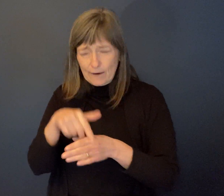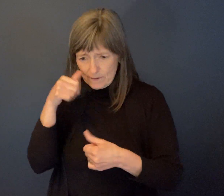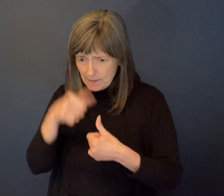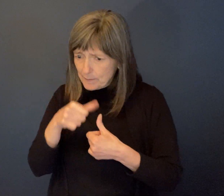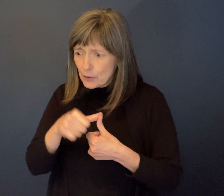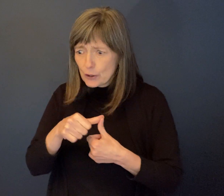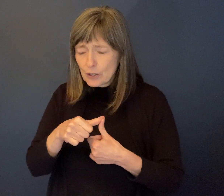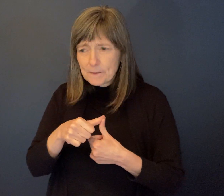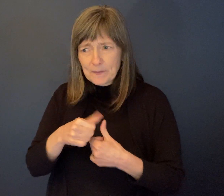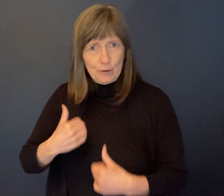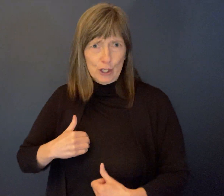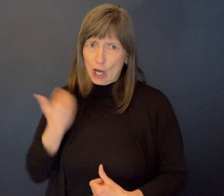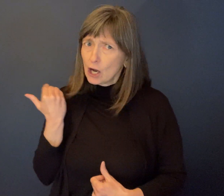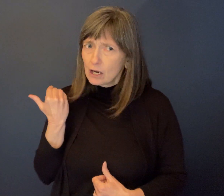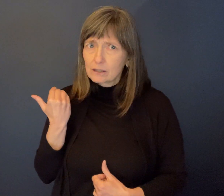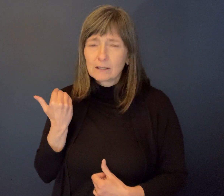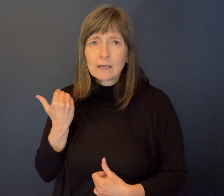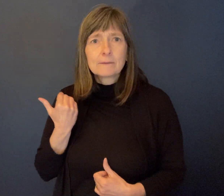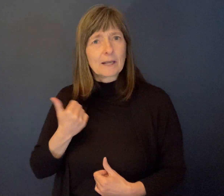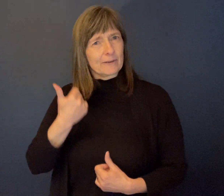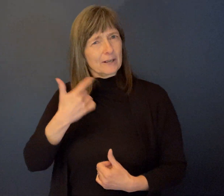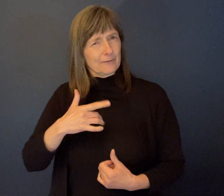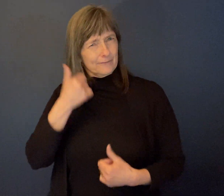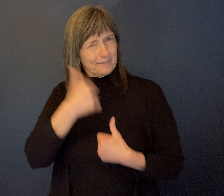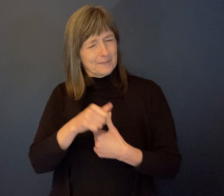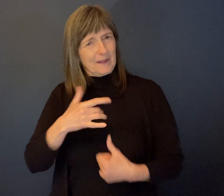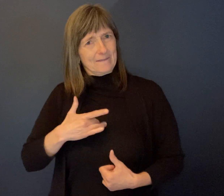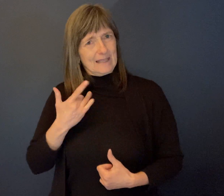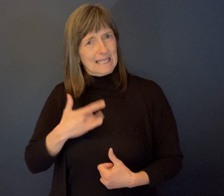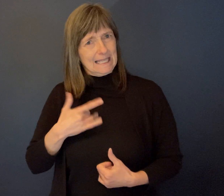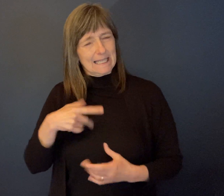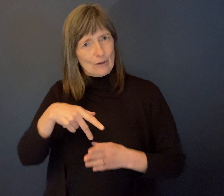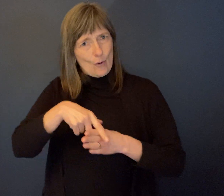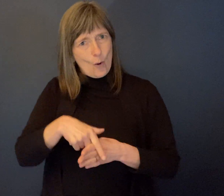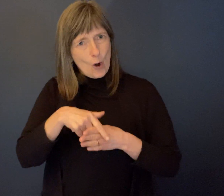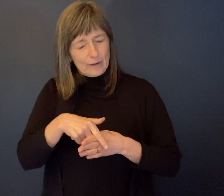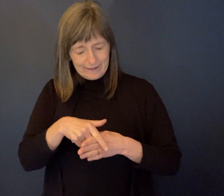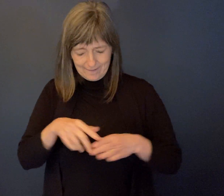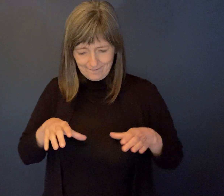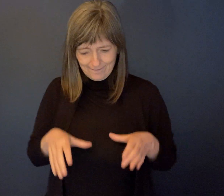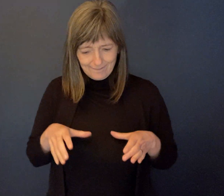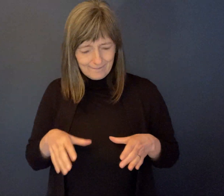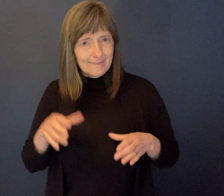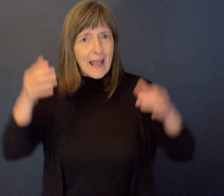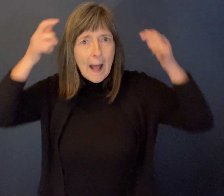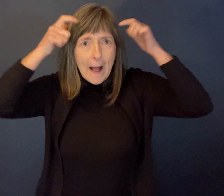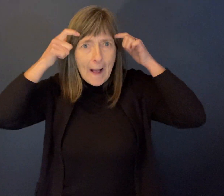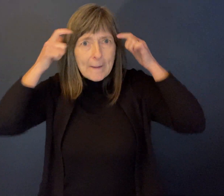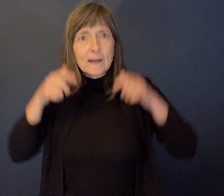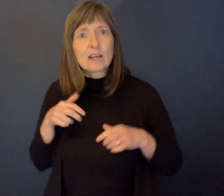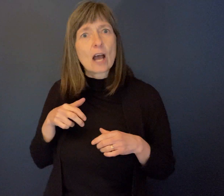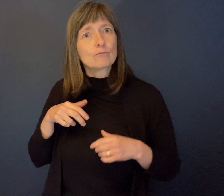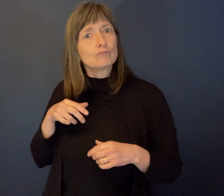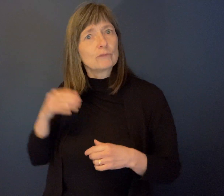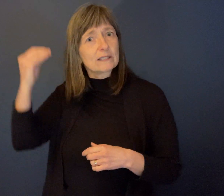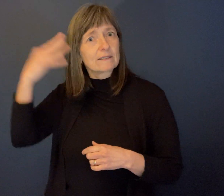remembered the sensation of being on a horse and the helmet and just riding around the property. I mean, that's some